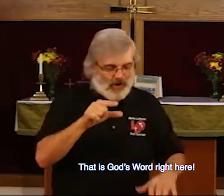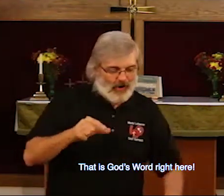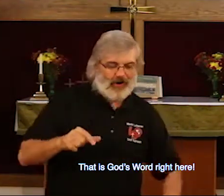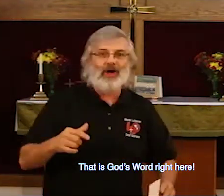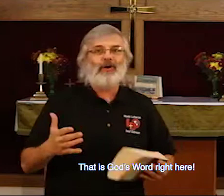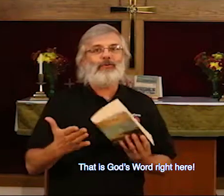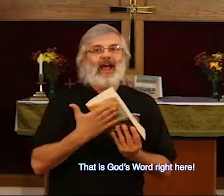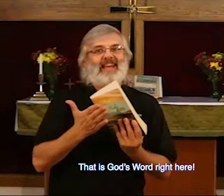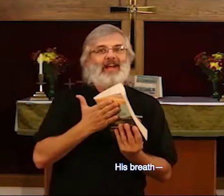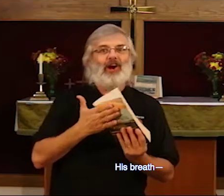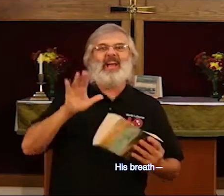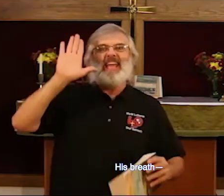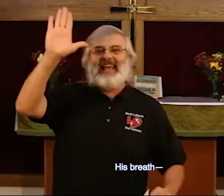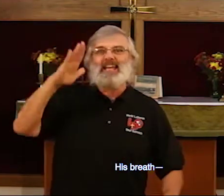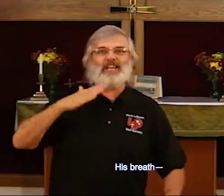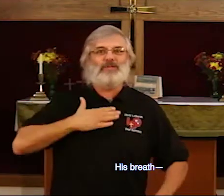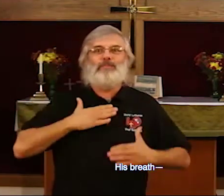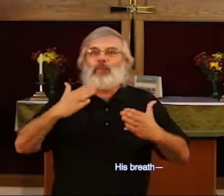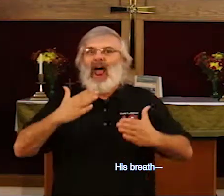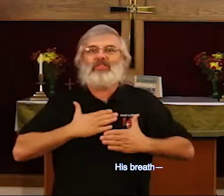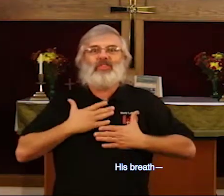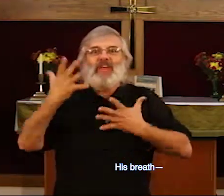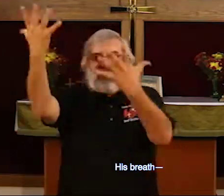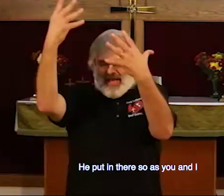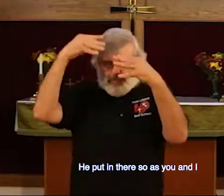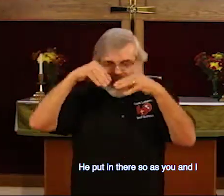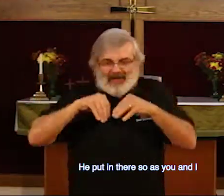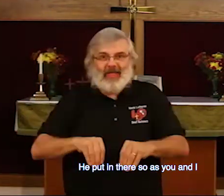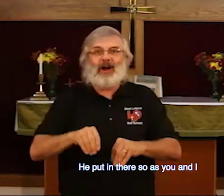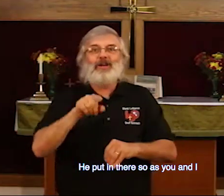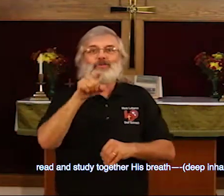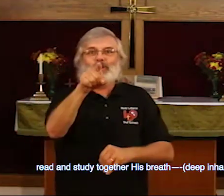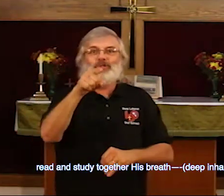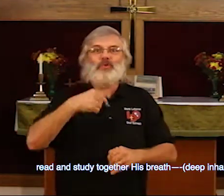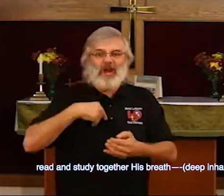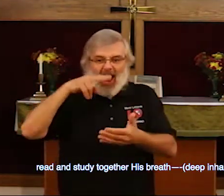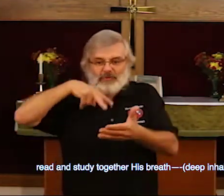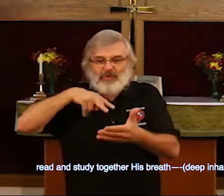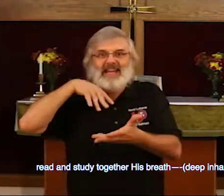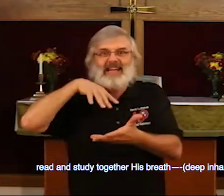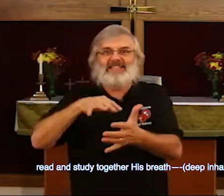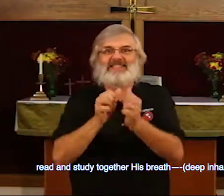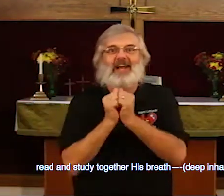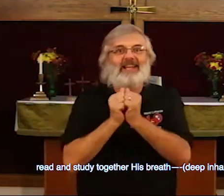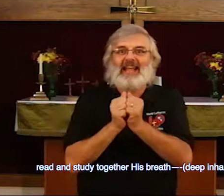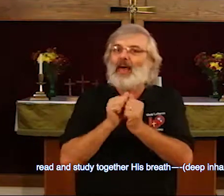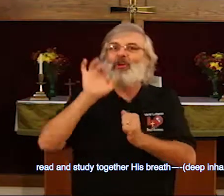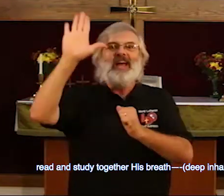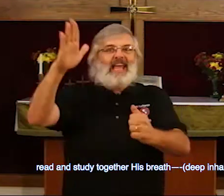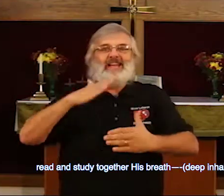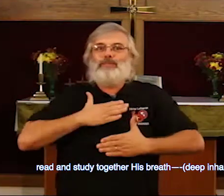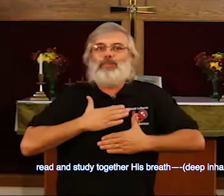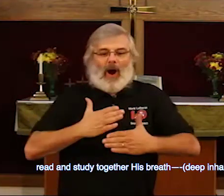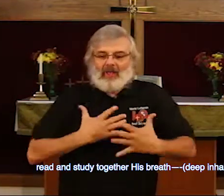word right here. His breath, he put in there. So, as you and I read and study together, his breath